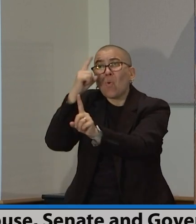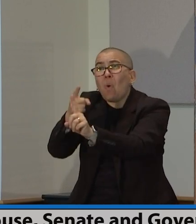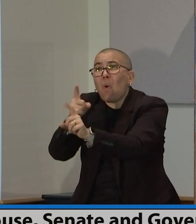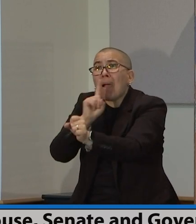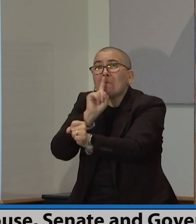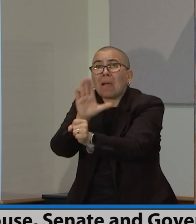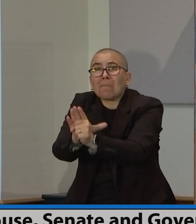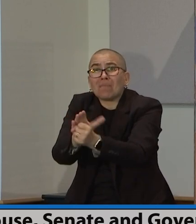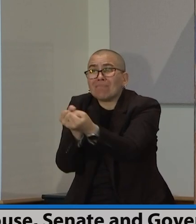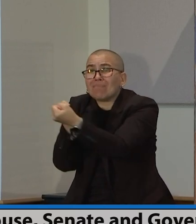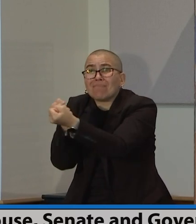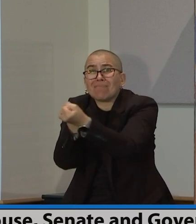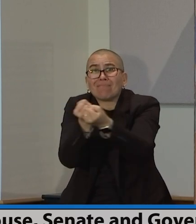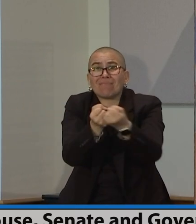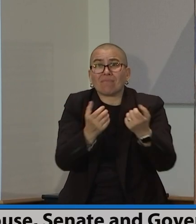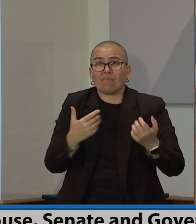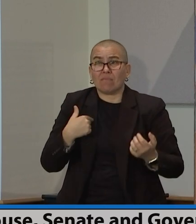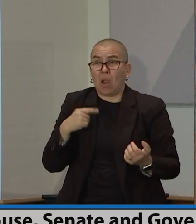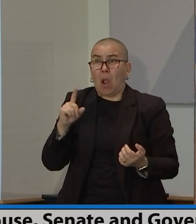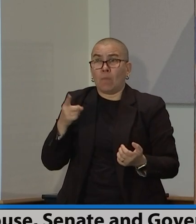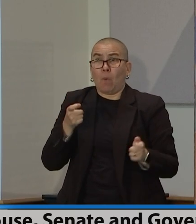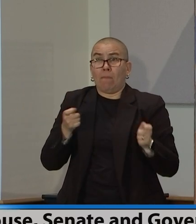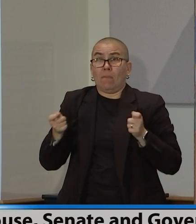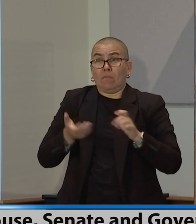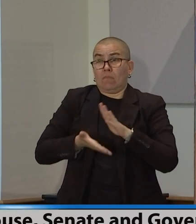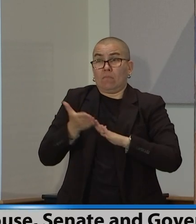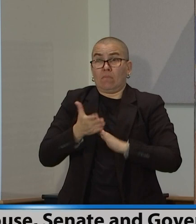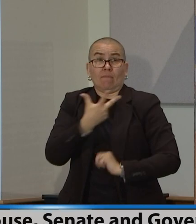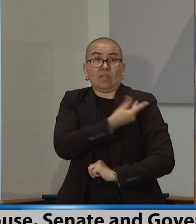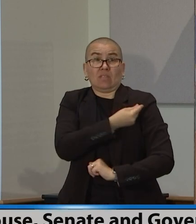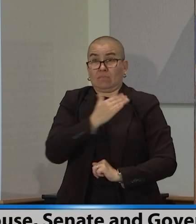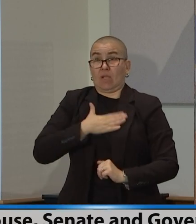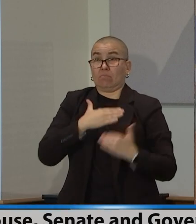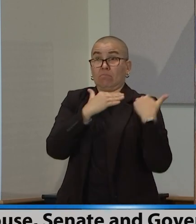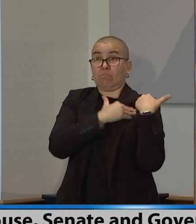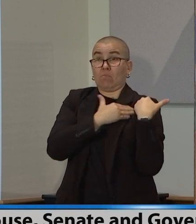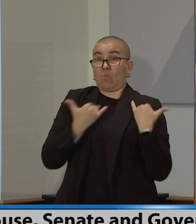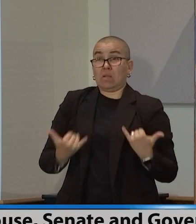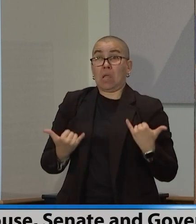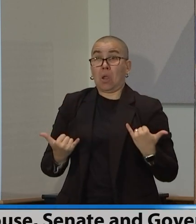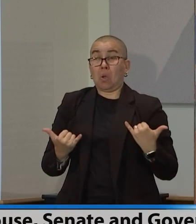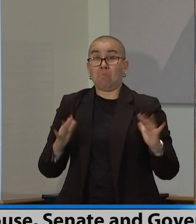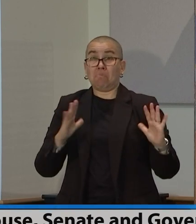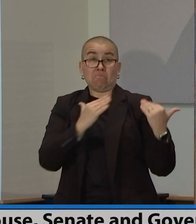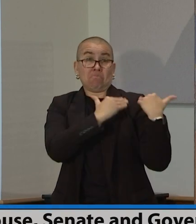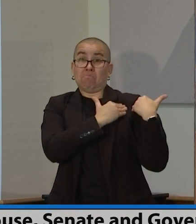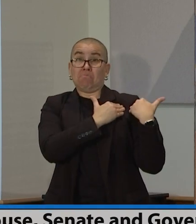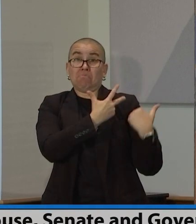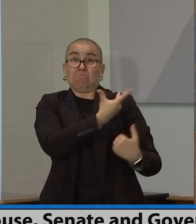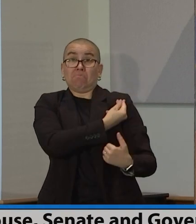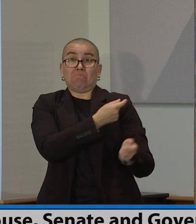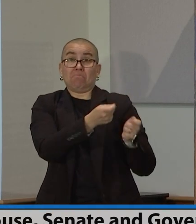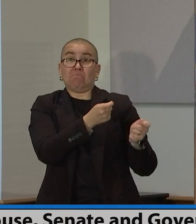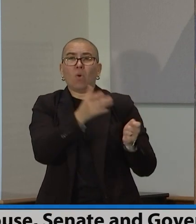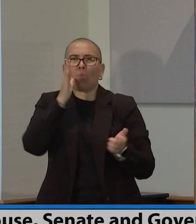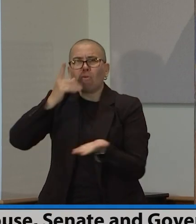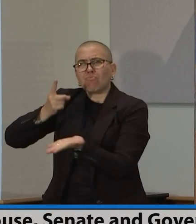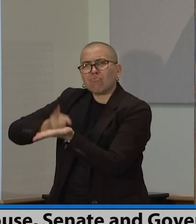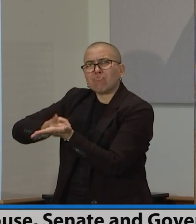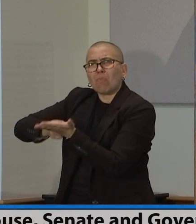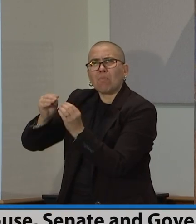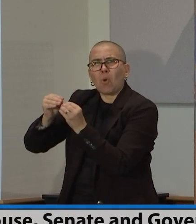vaccination part now. And I think there's agreement that that's, that will go forward. So there'll be discussions about this. I, I don't think, um,